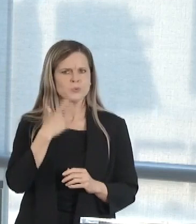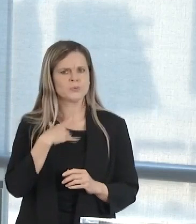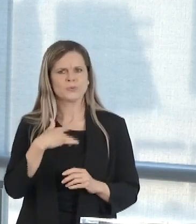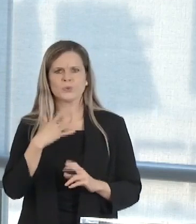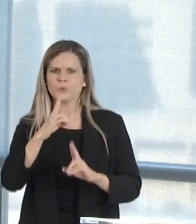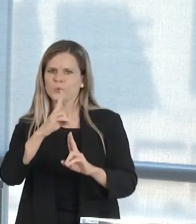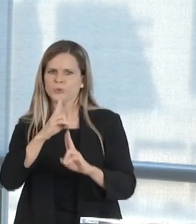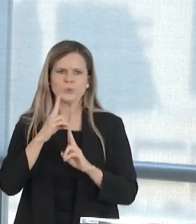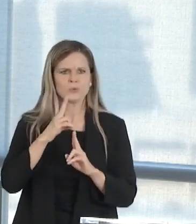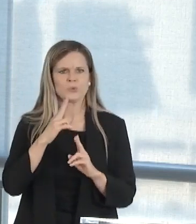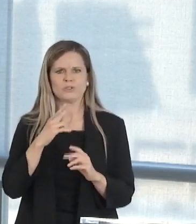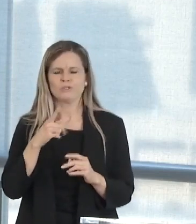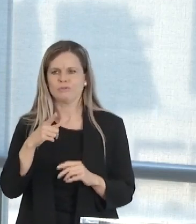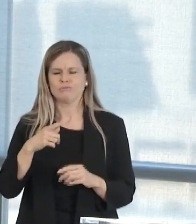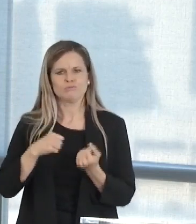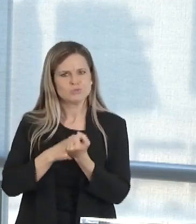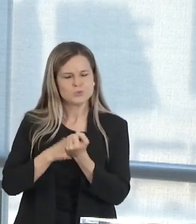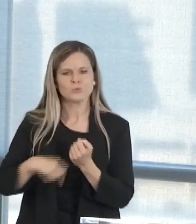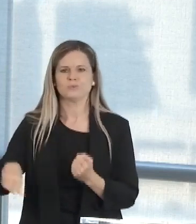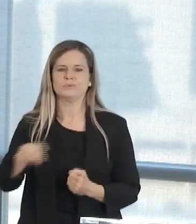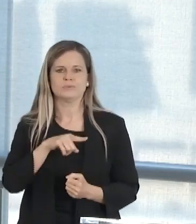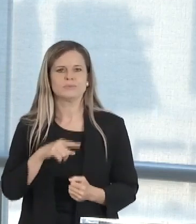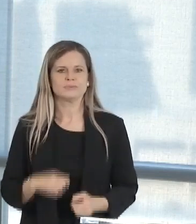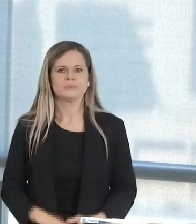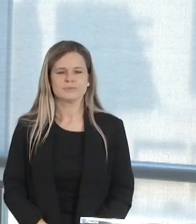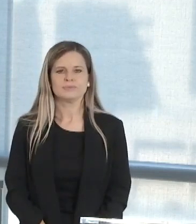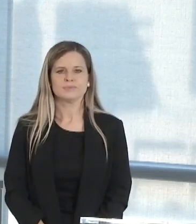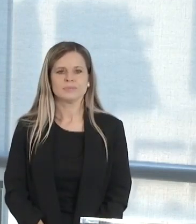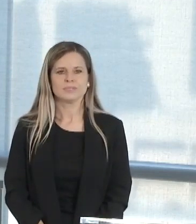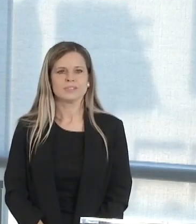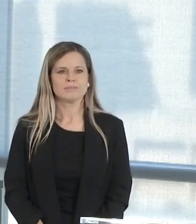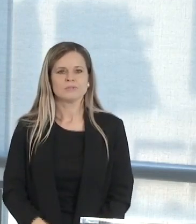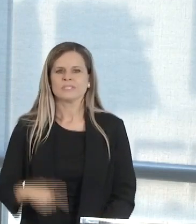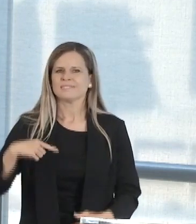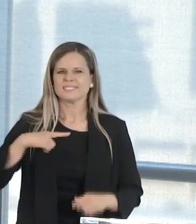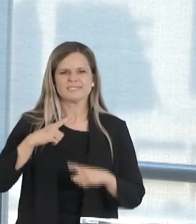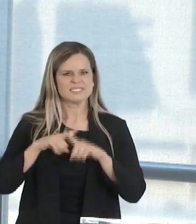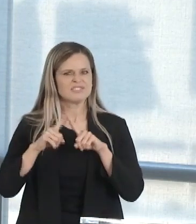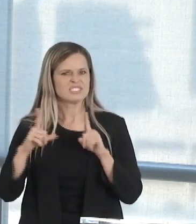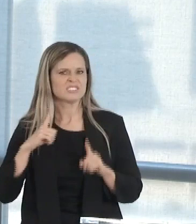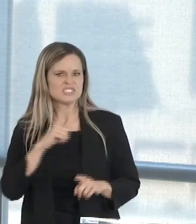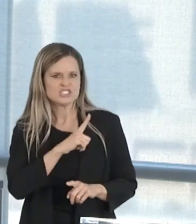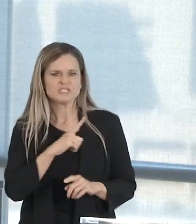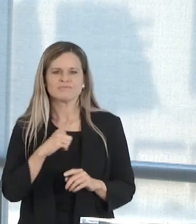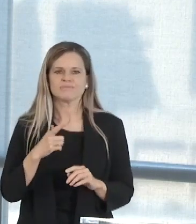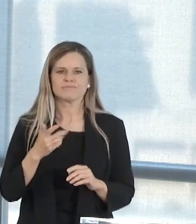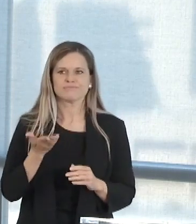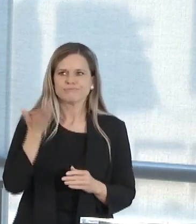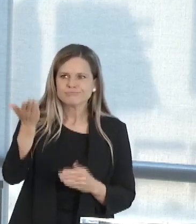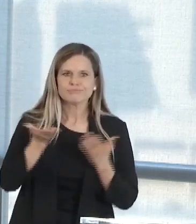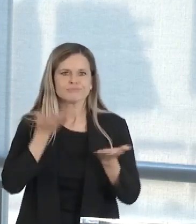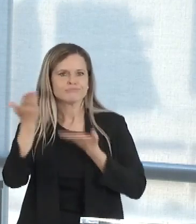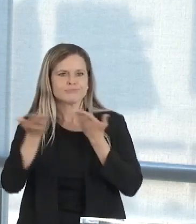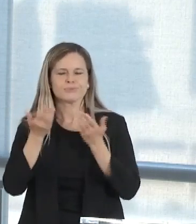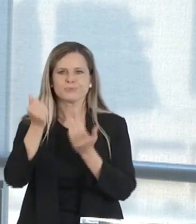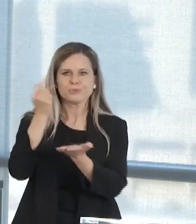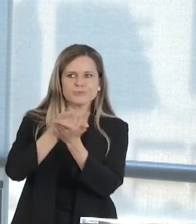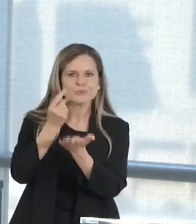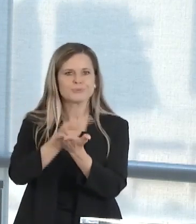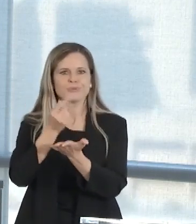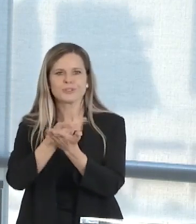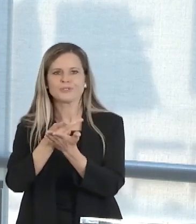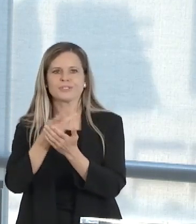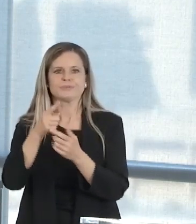support. As we have passed these legislation, these pieces of legislation to provide funding and support and resources